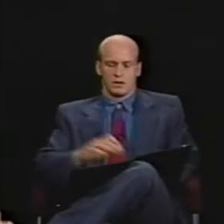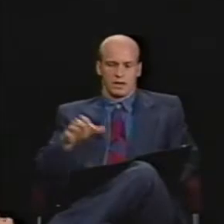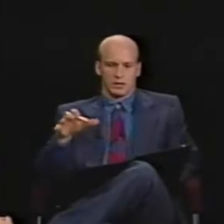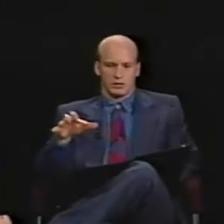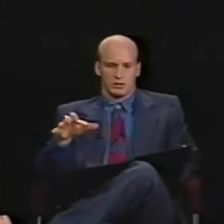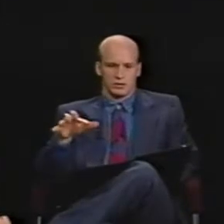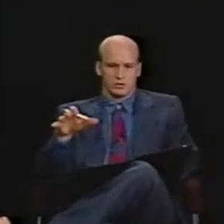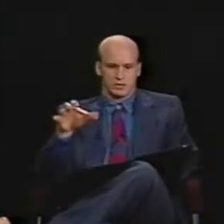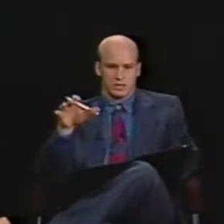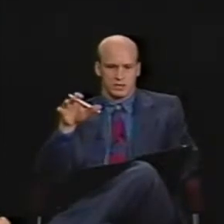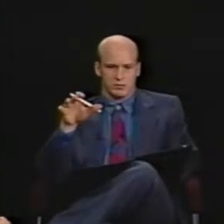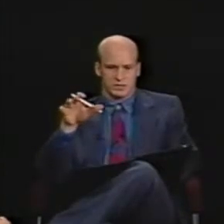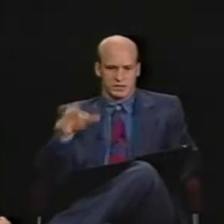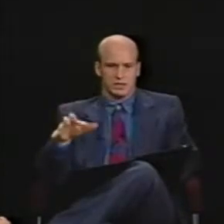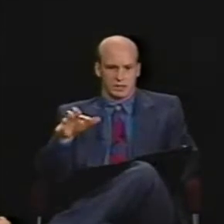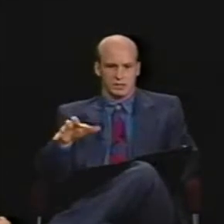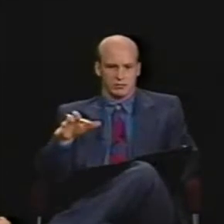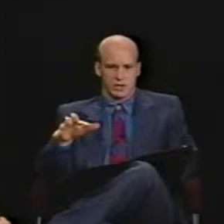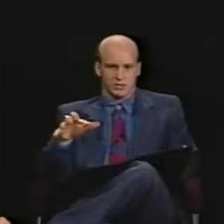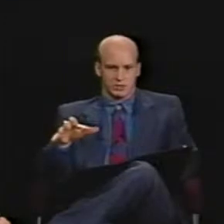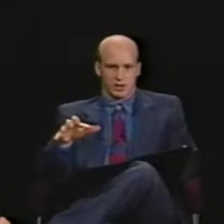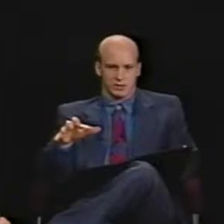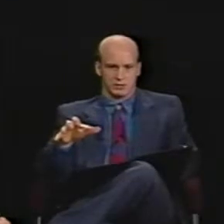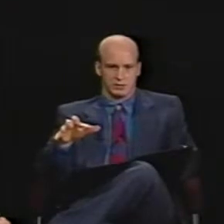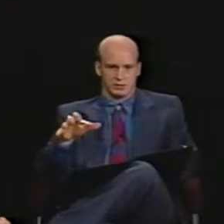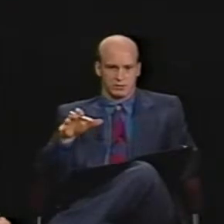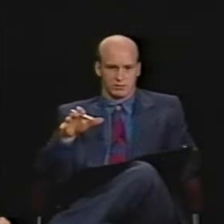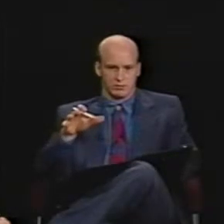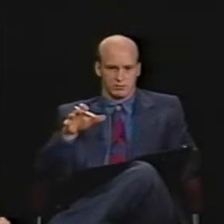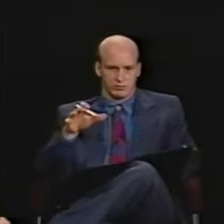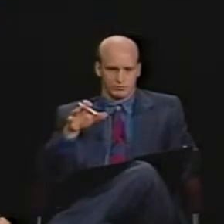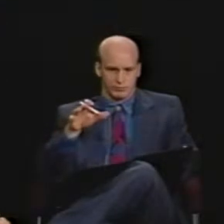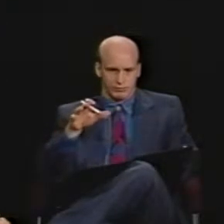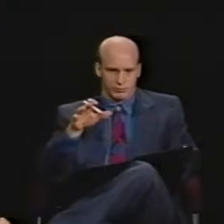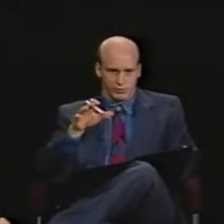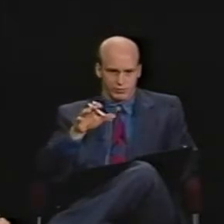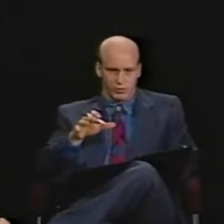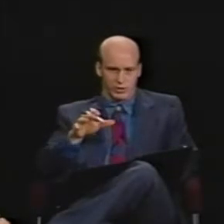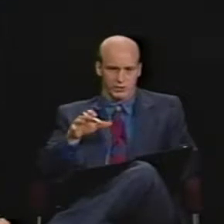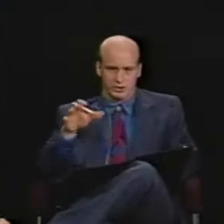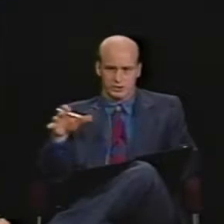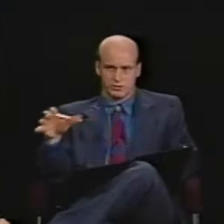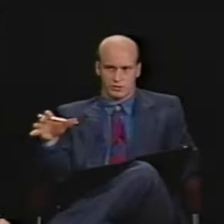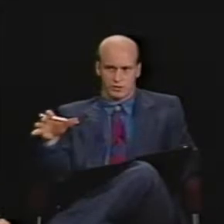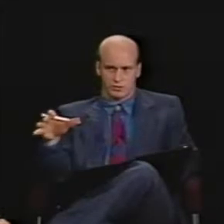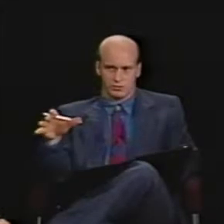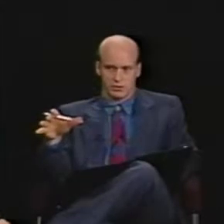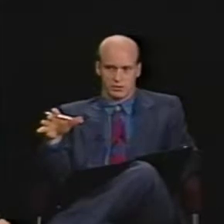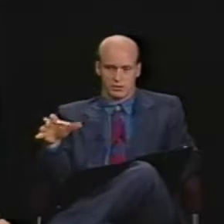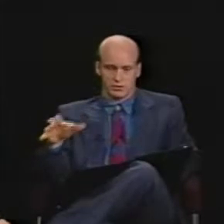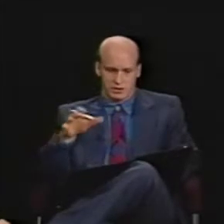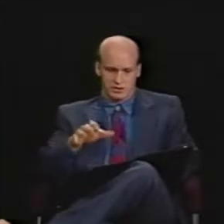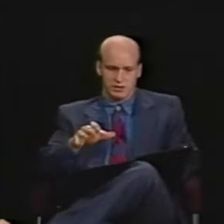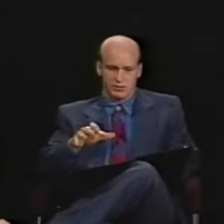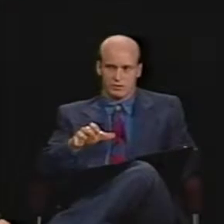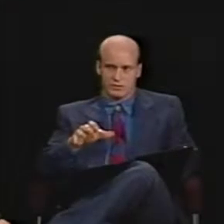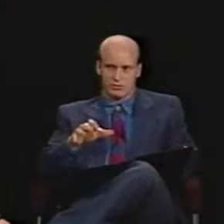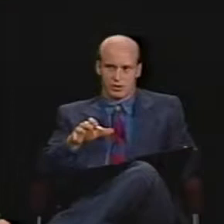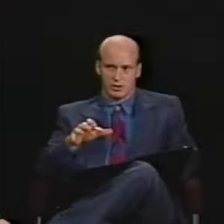Now you said he was sitting in the restaurant before he went to the restroom. Was he sitting with someone